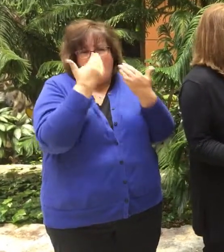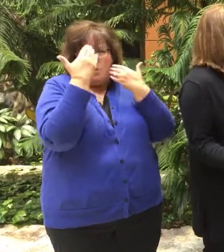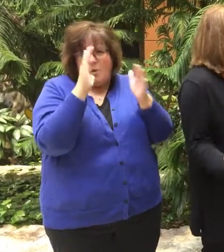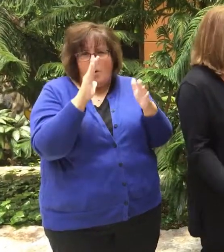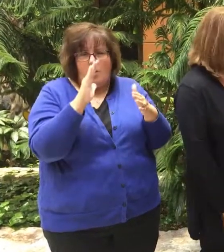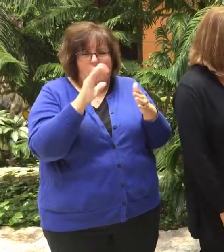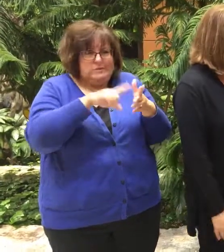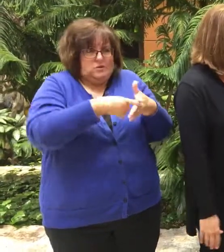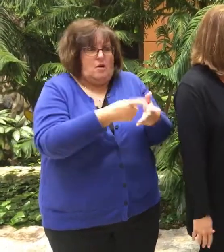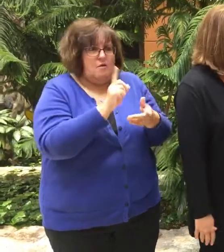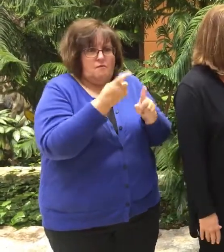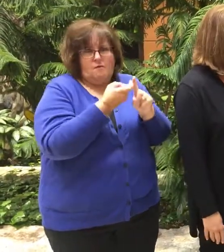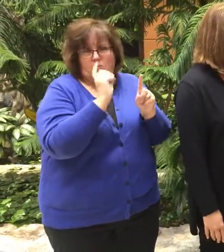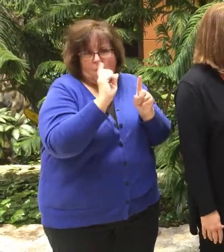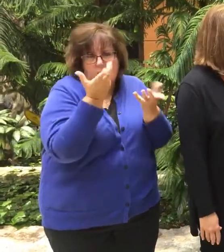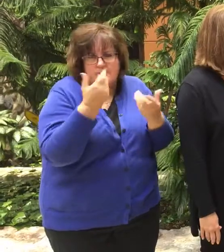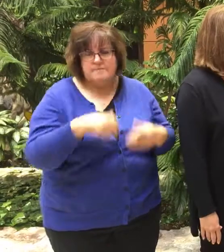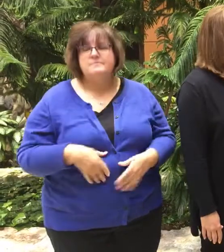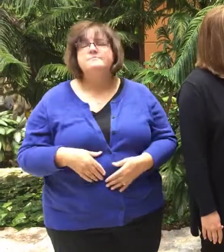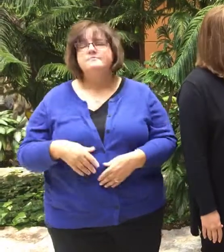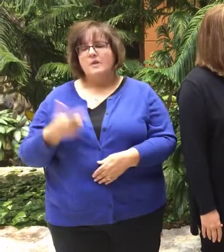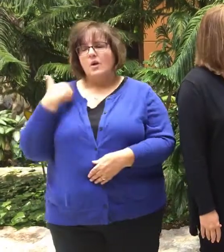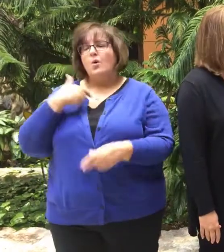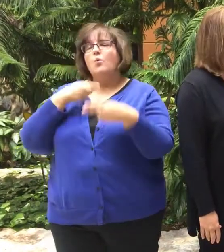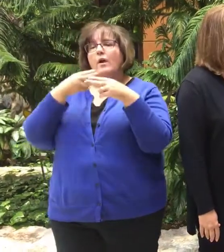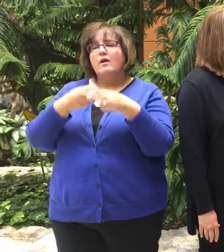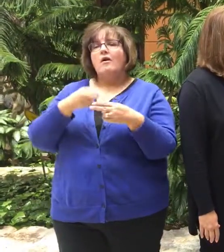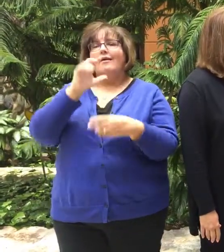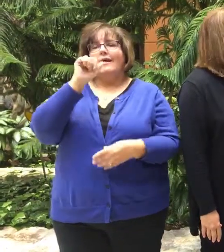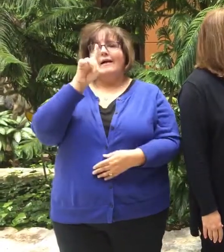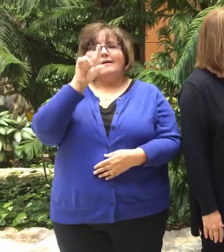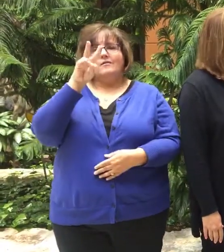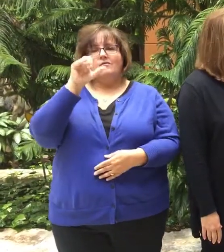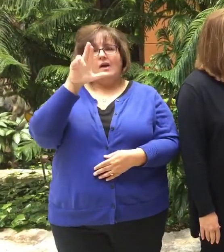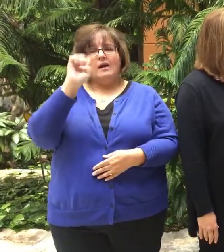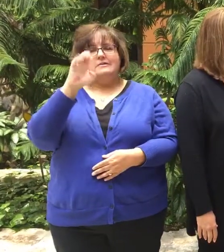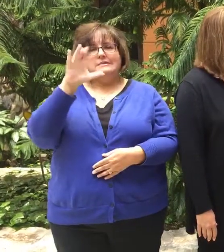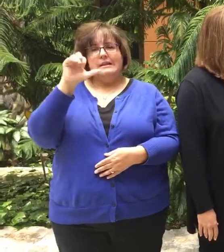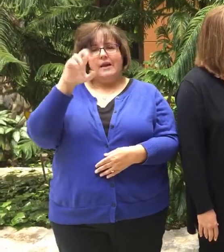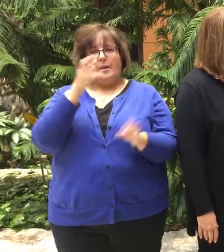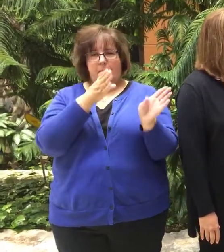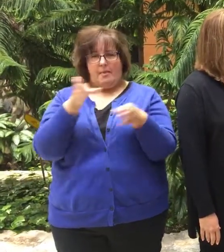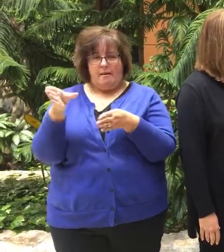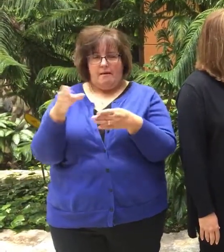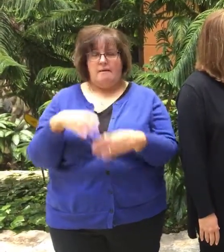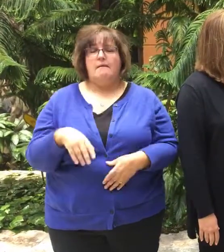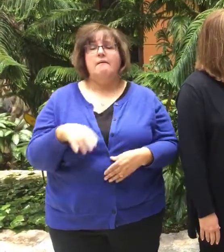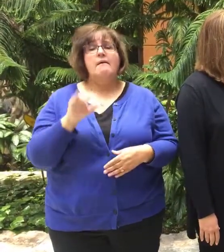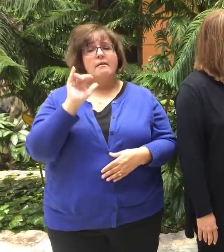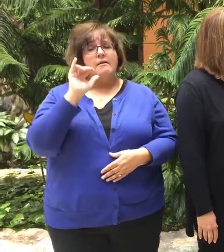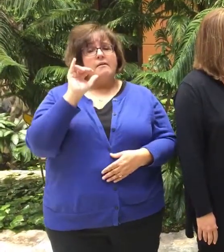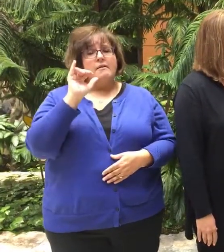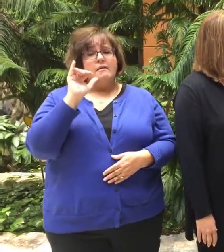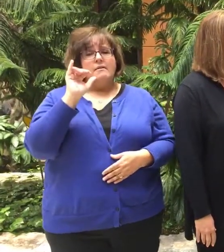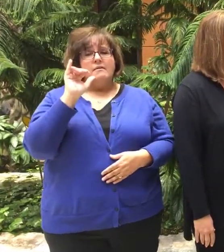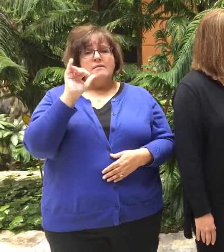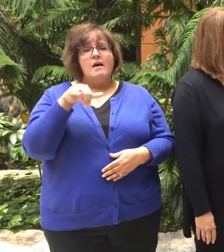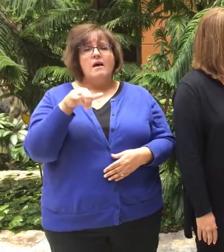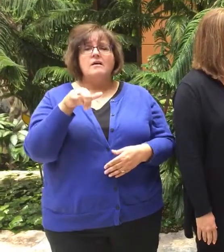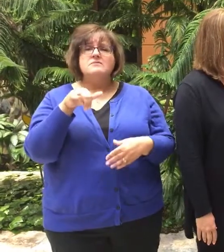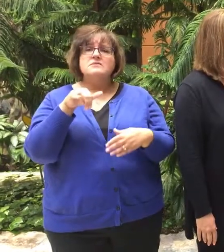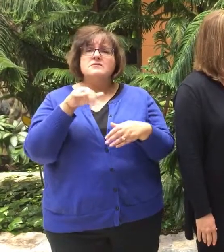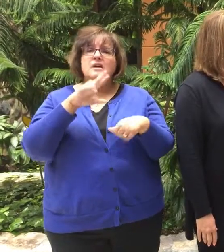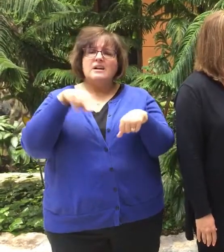where to start? Yeah. Well, it's, we call it advanced care planning. Okay. And advanced care planning is a